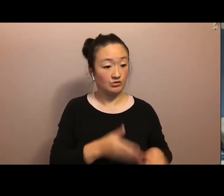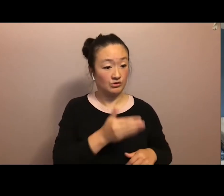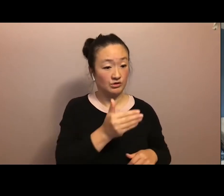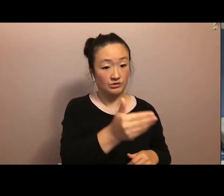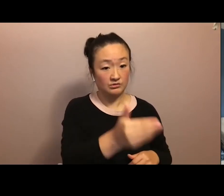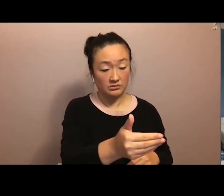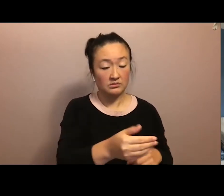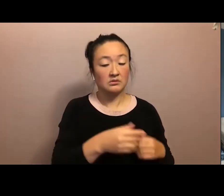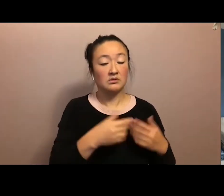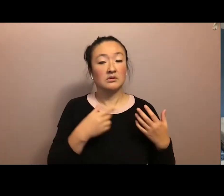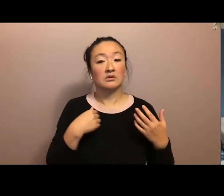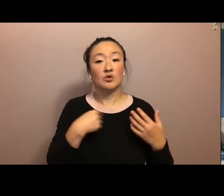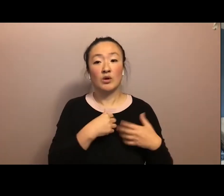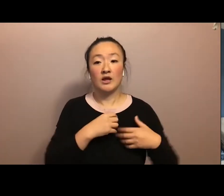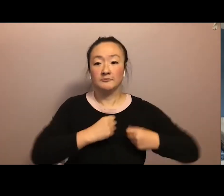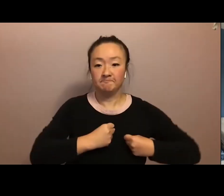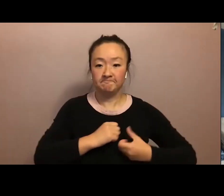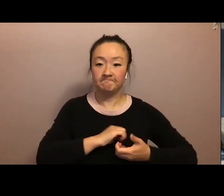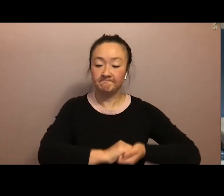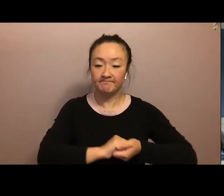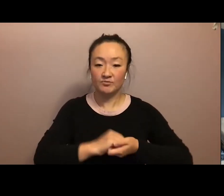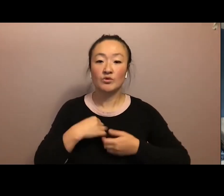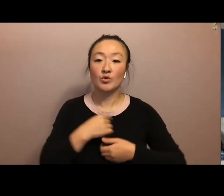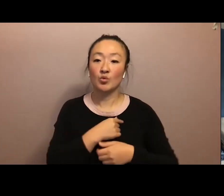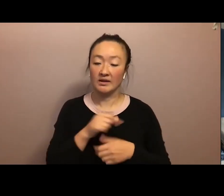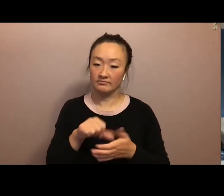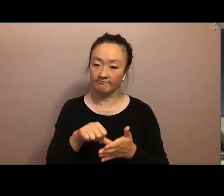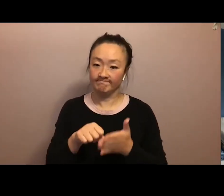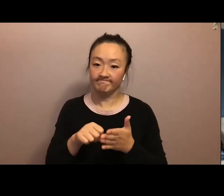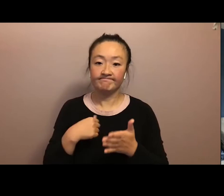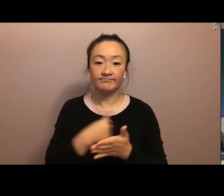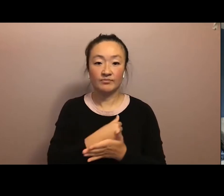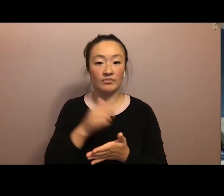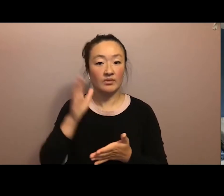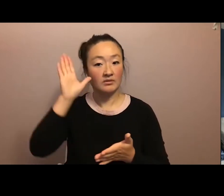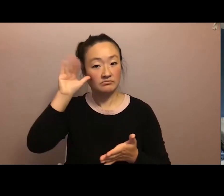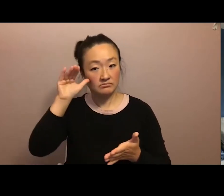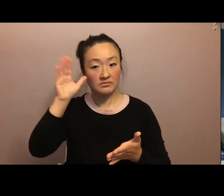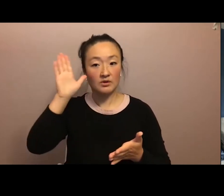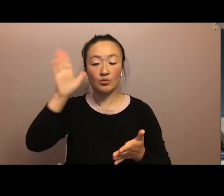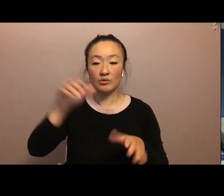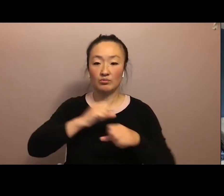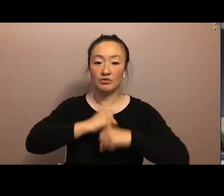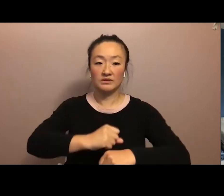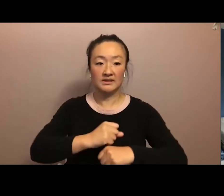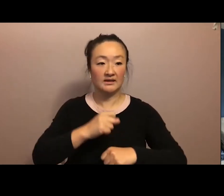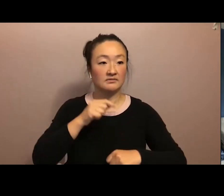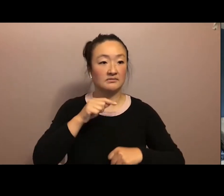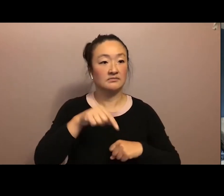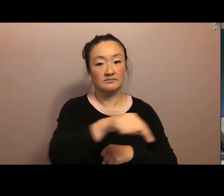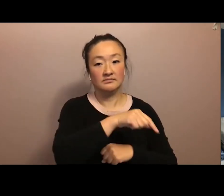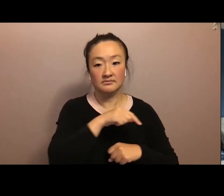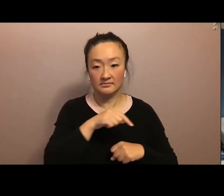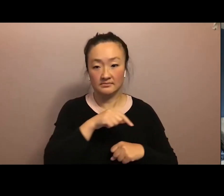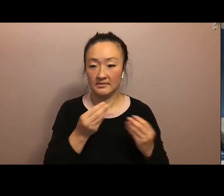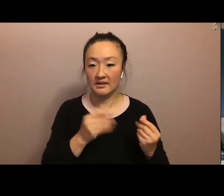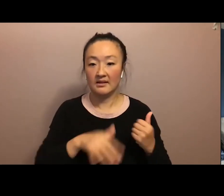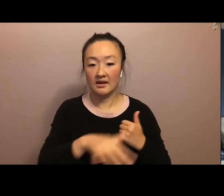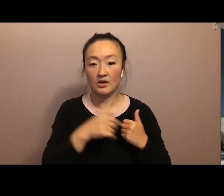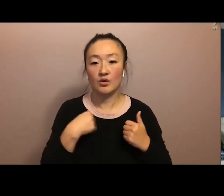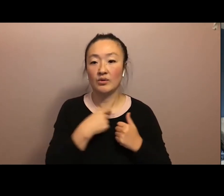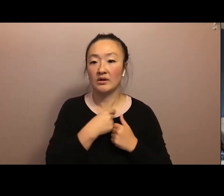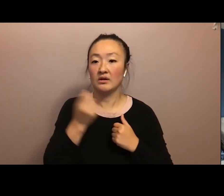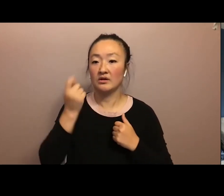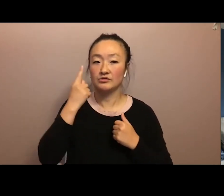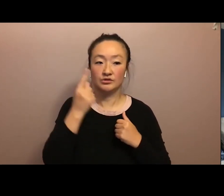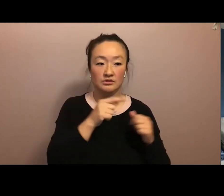We insisted that we would protect our lahui as fiercely as we would protect our maunam. That we understood in that moment how the